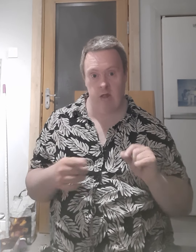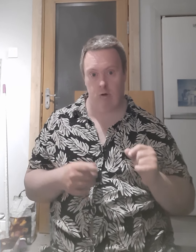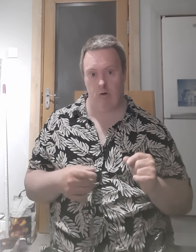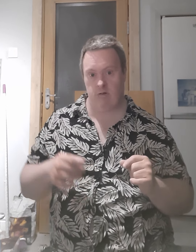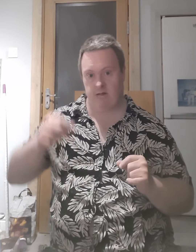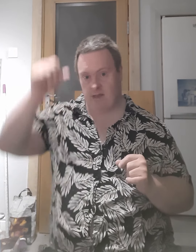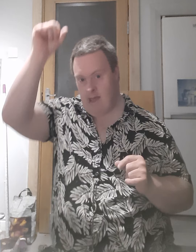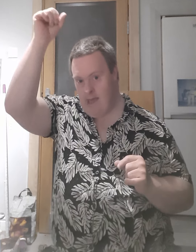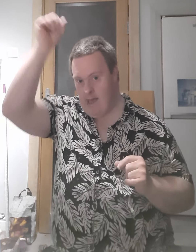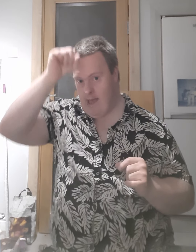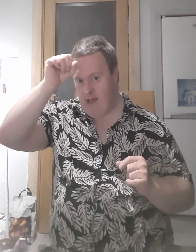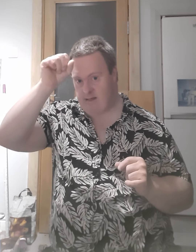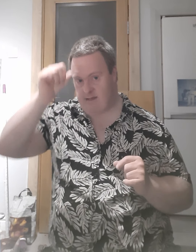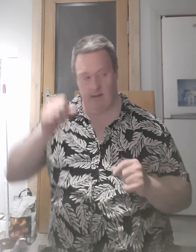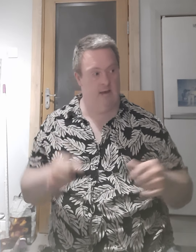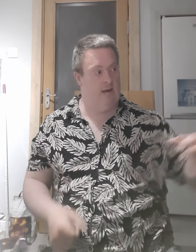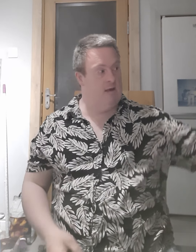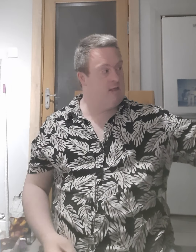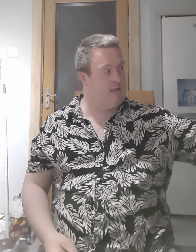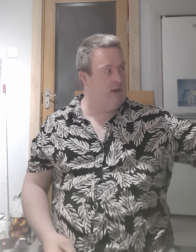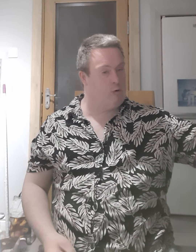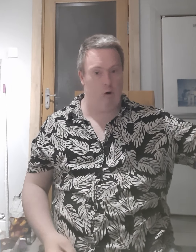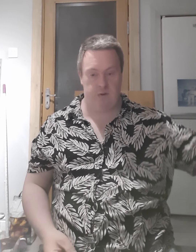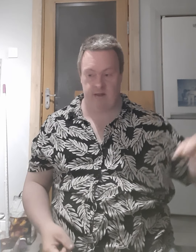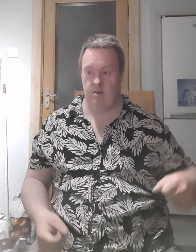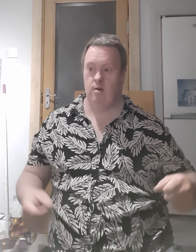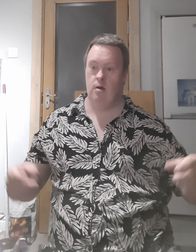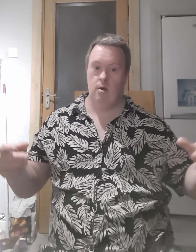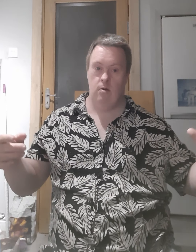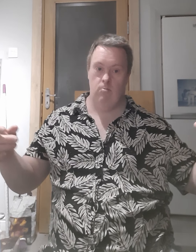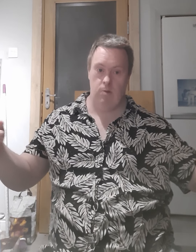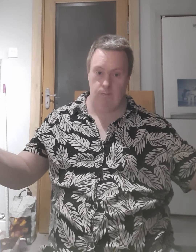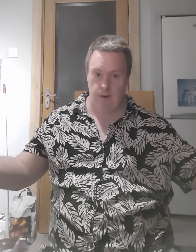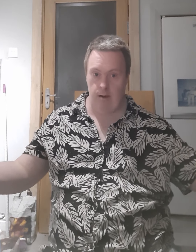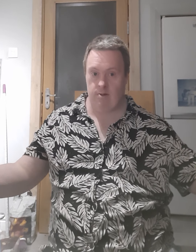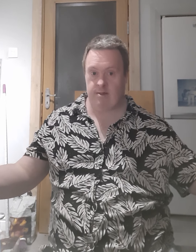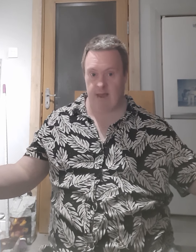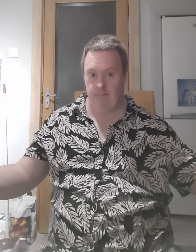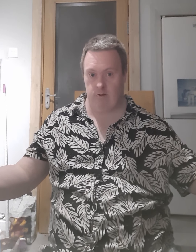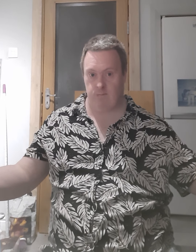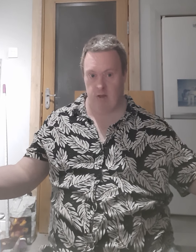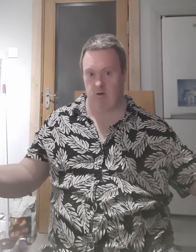-shirts hats teacups in ban on stable's picture